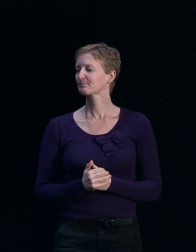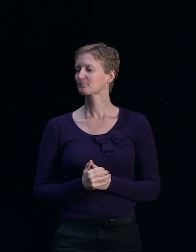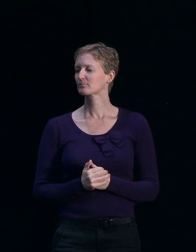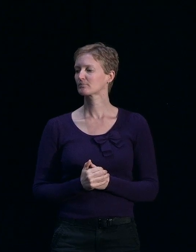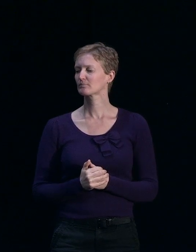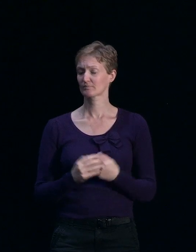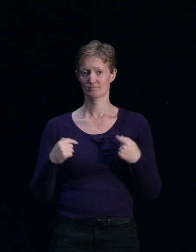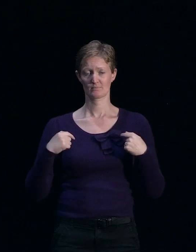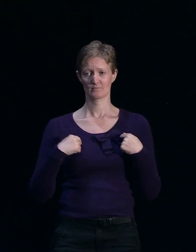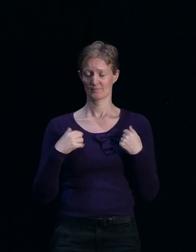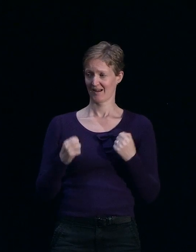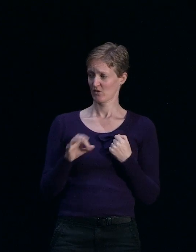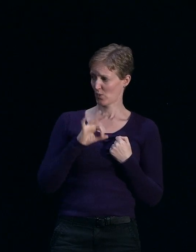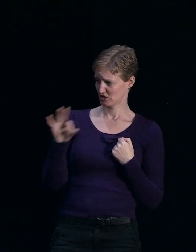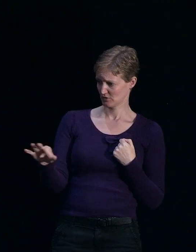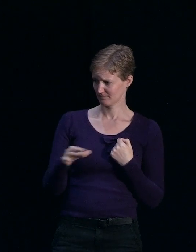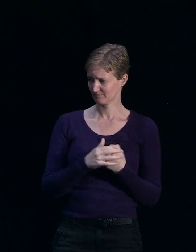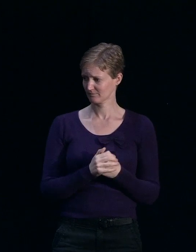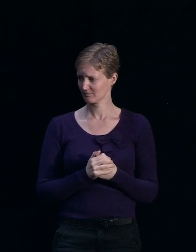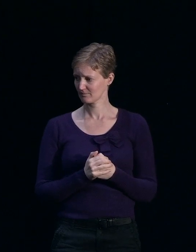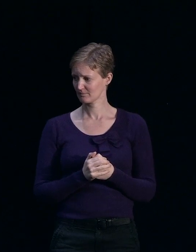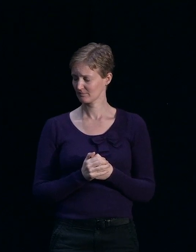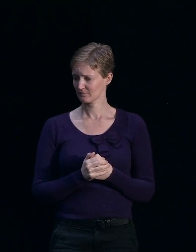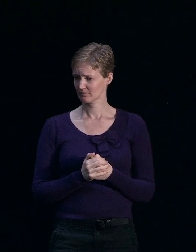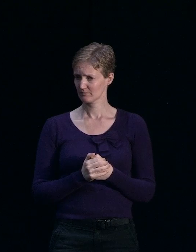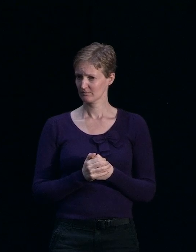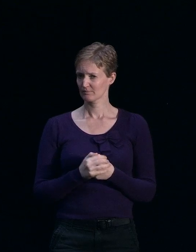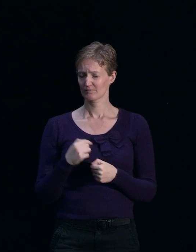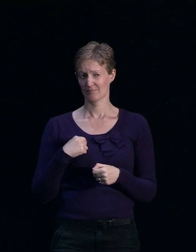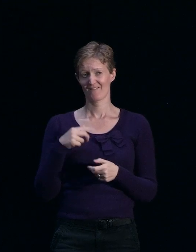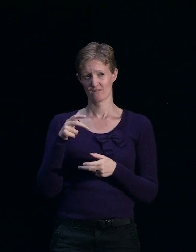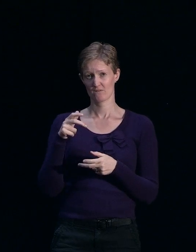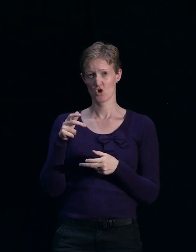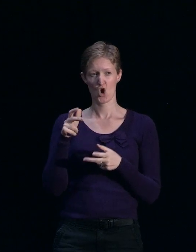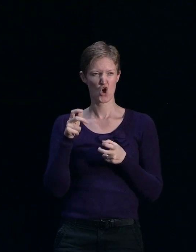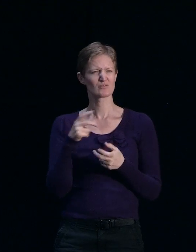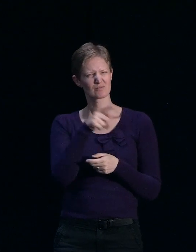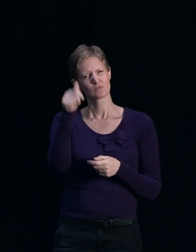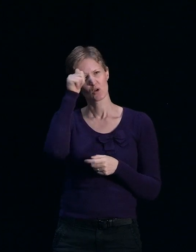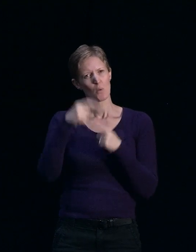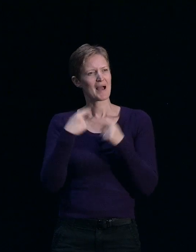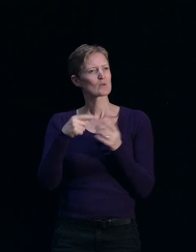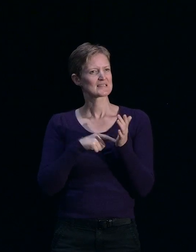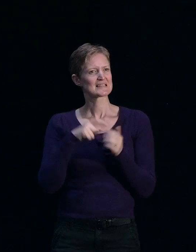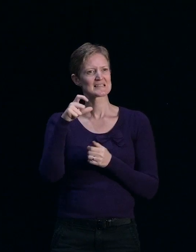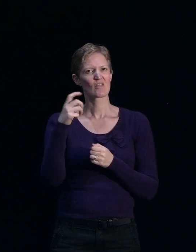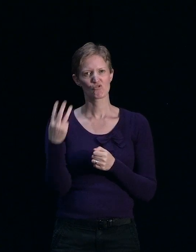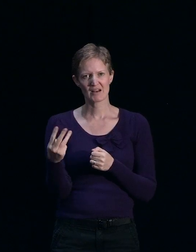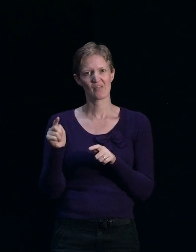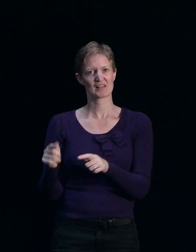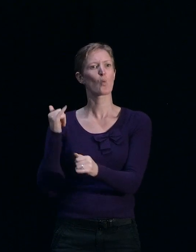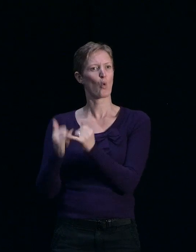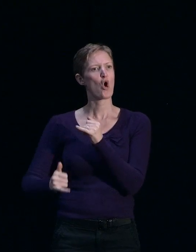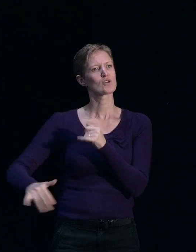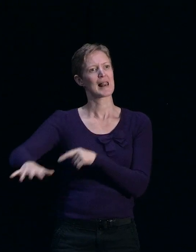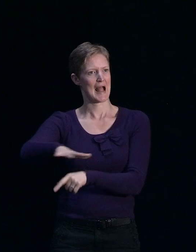Look, I have a question for you then, John. So I have heard that in TC3, so we've all heard about TC3, how it's the worst of the